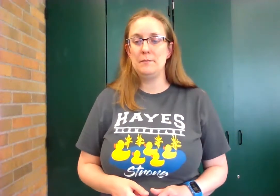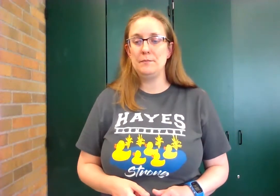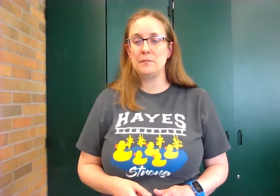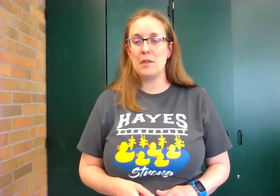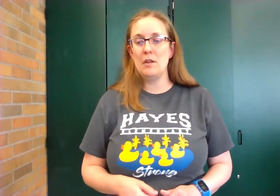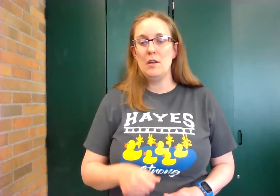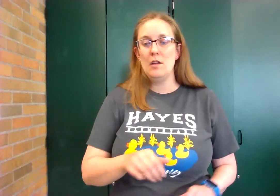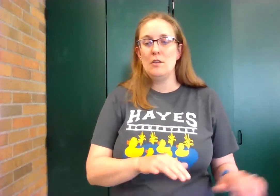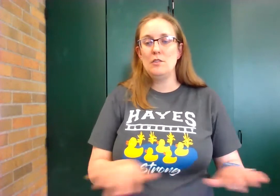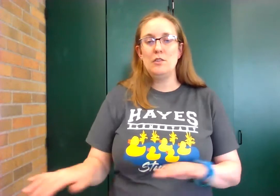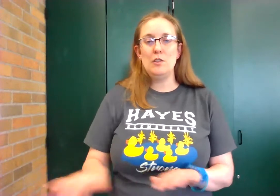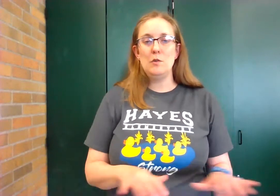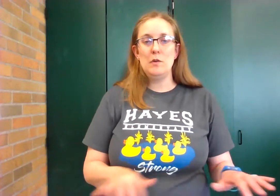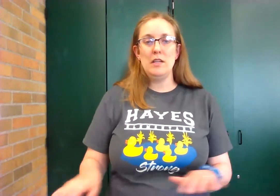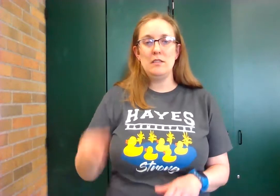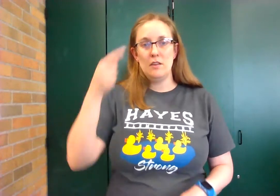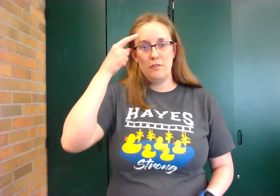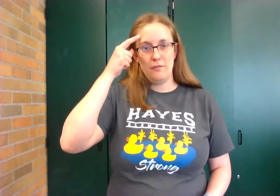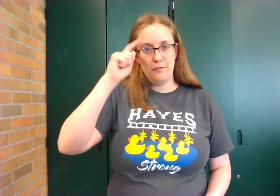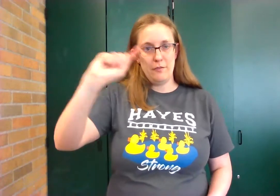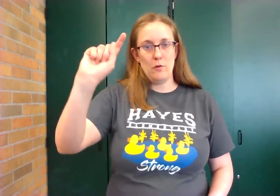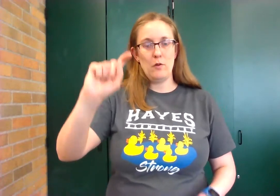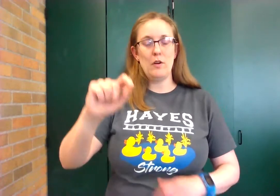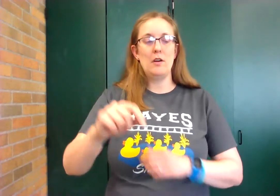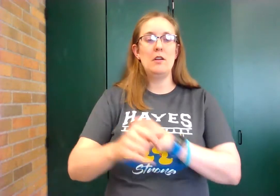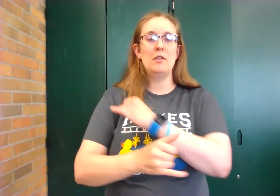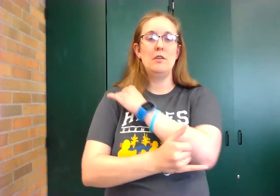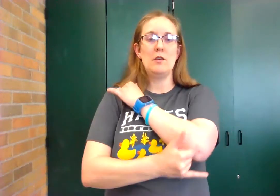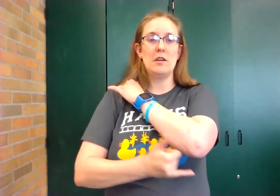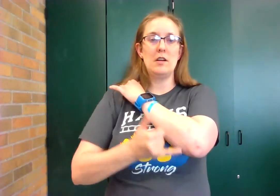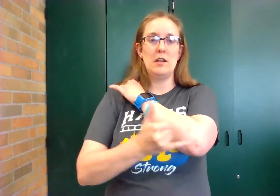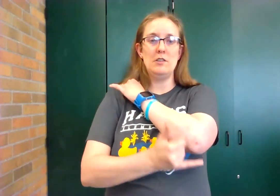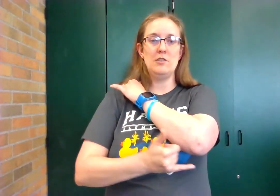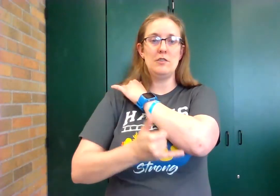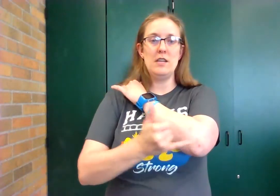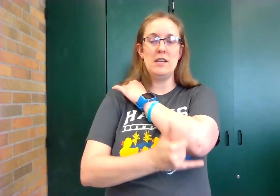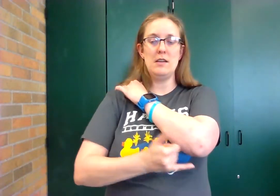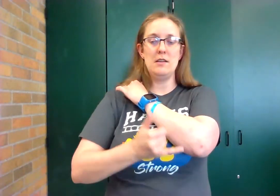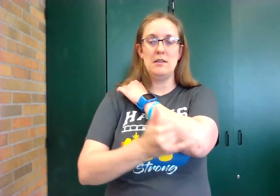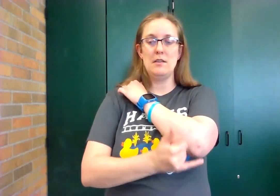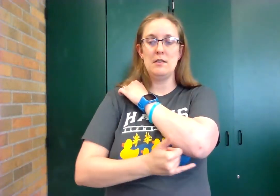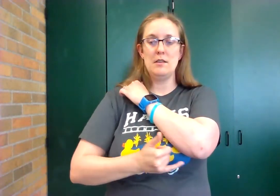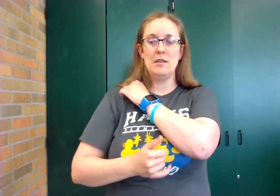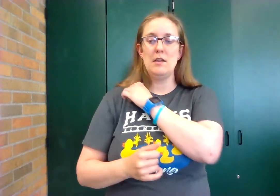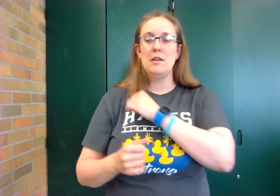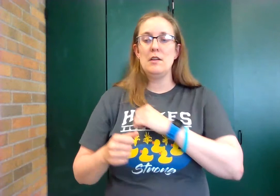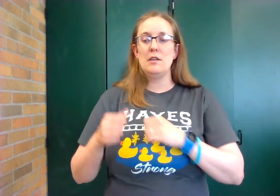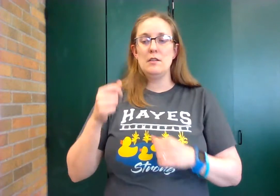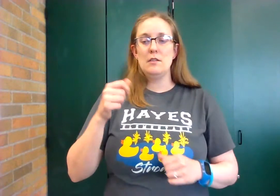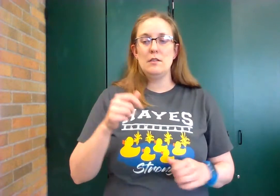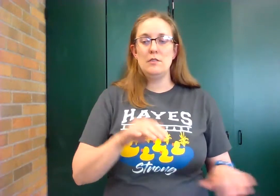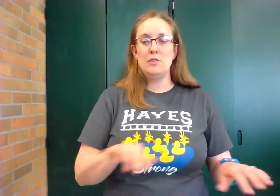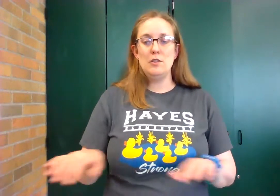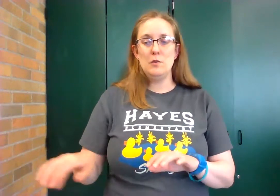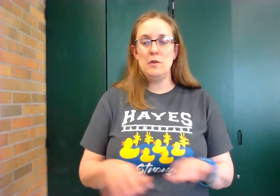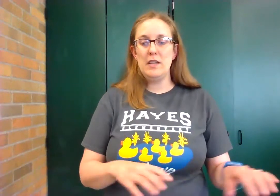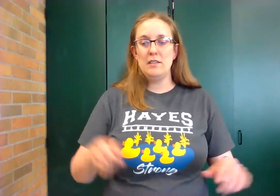do it for your country do it